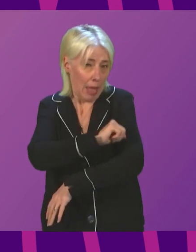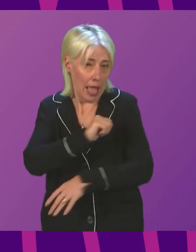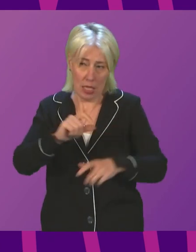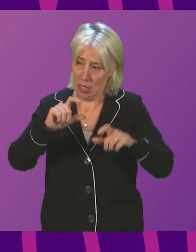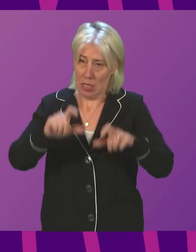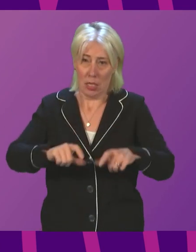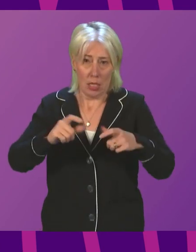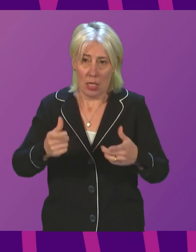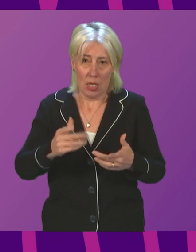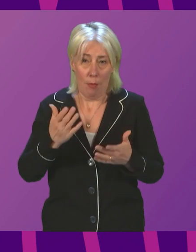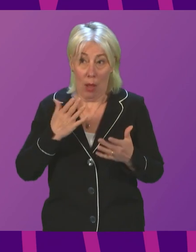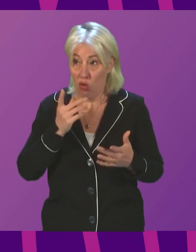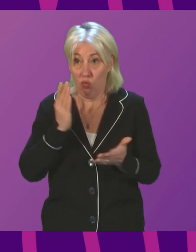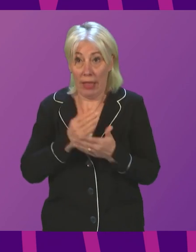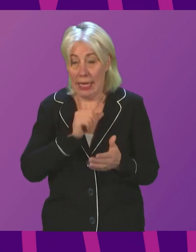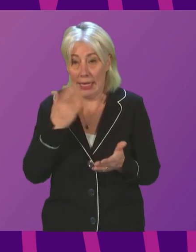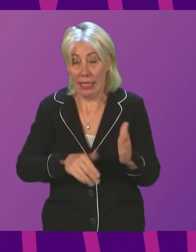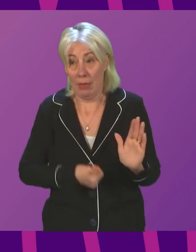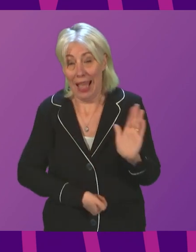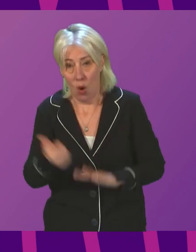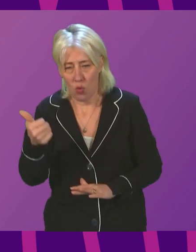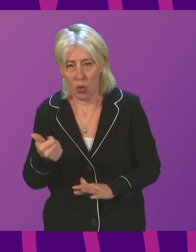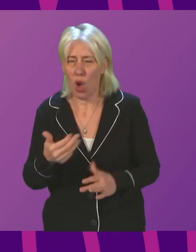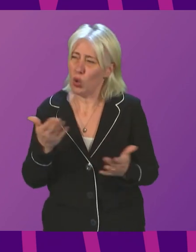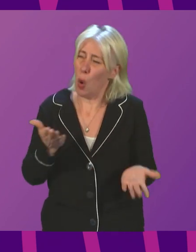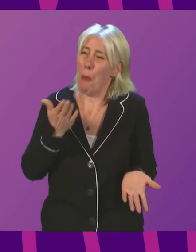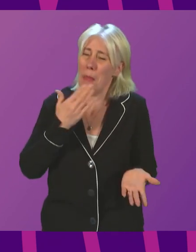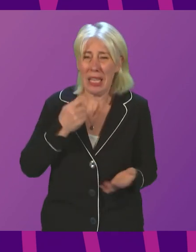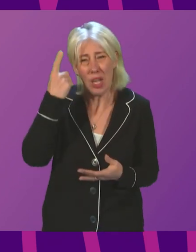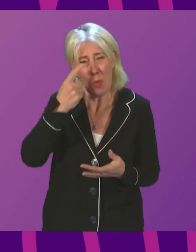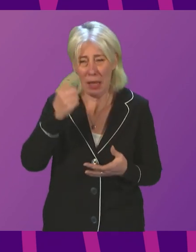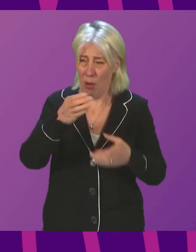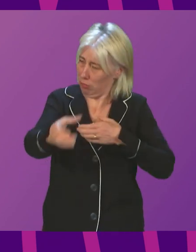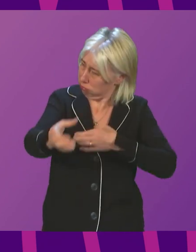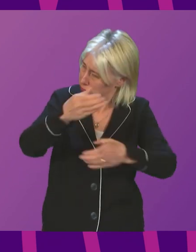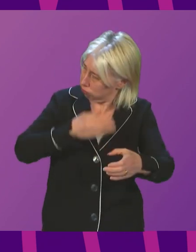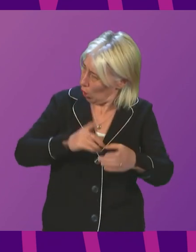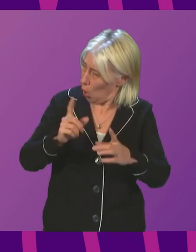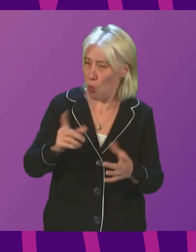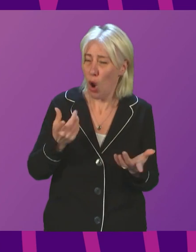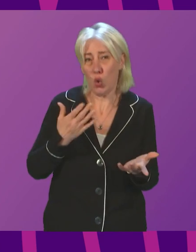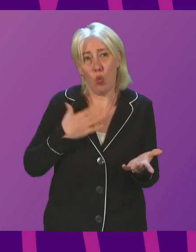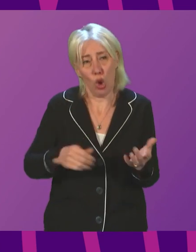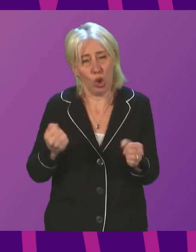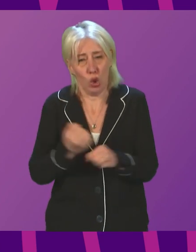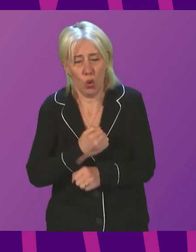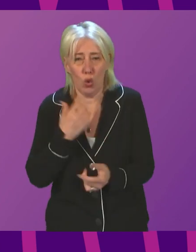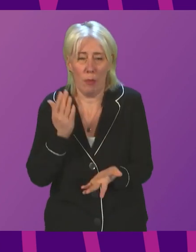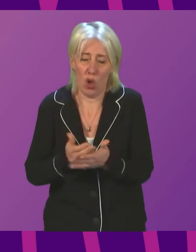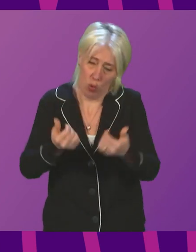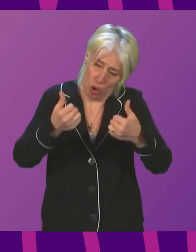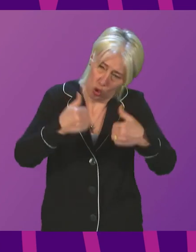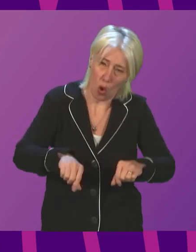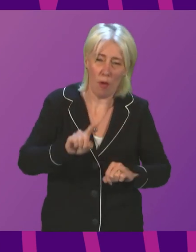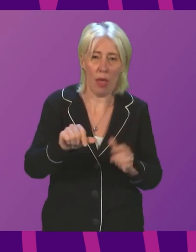of their families and tell us please what this Government will do in terms of the specific measures in place to resolve the